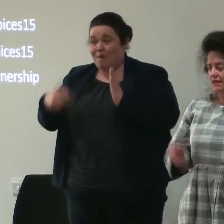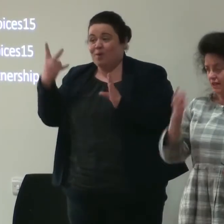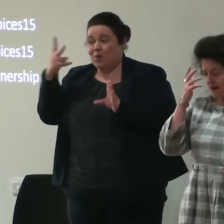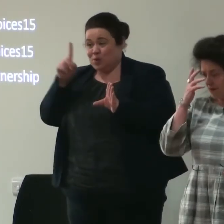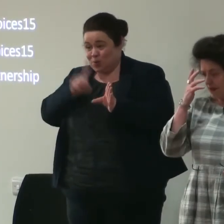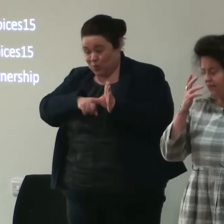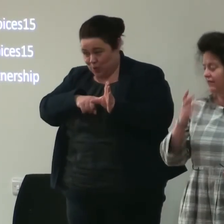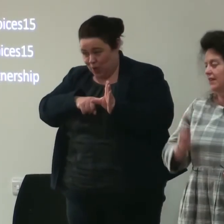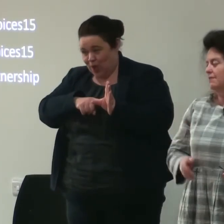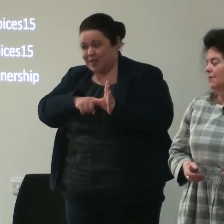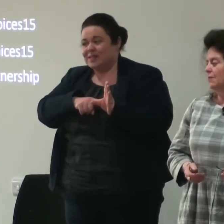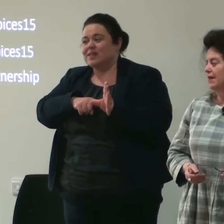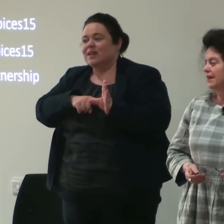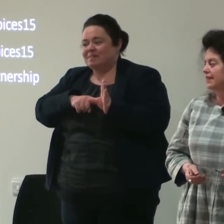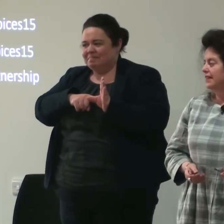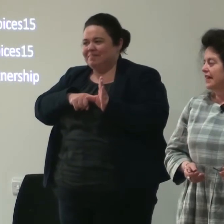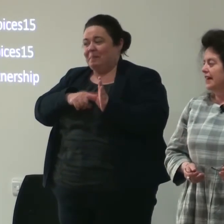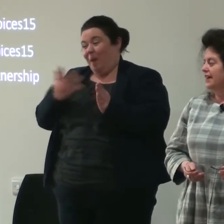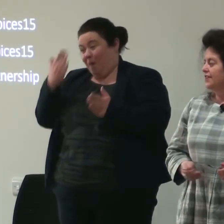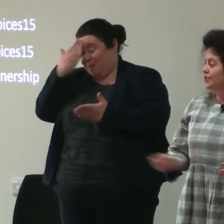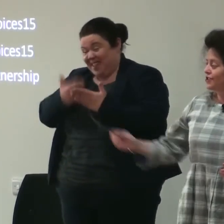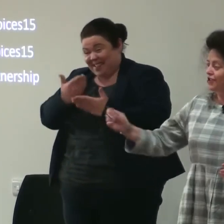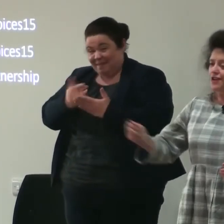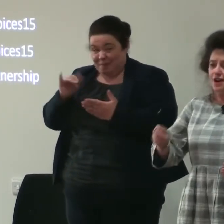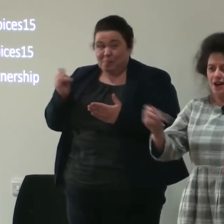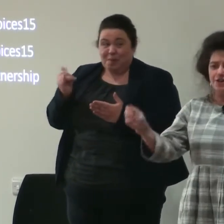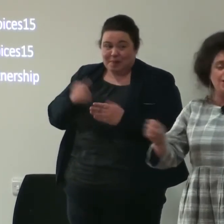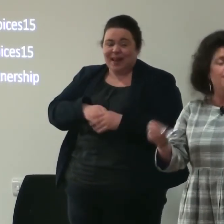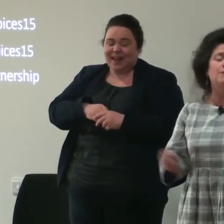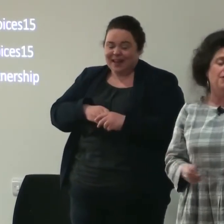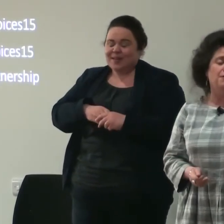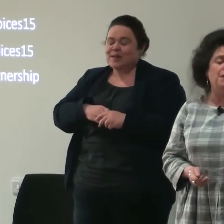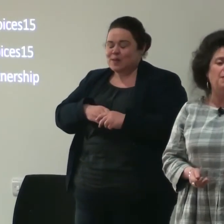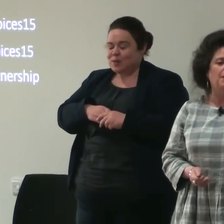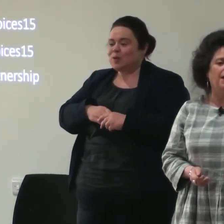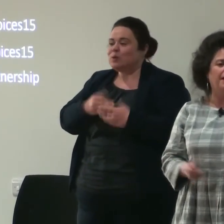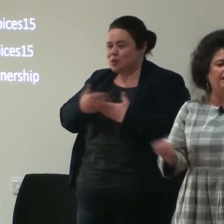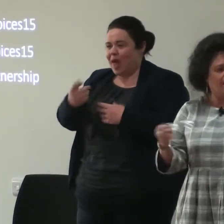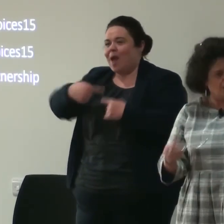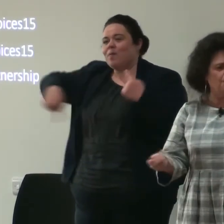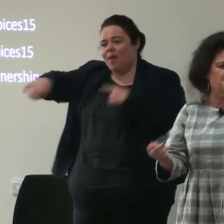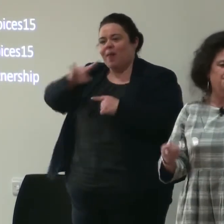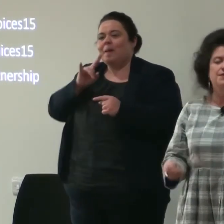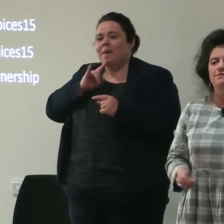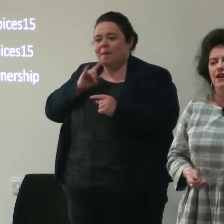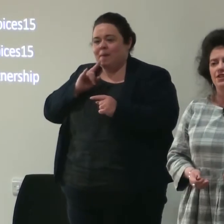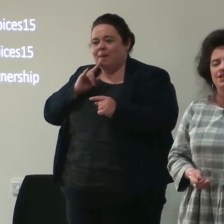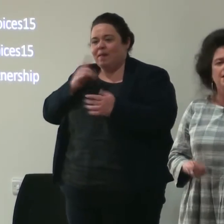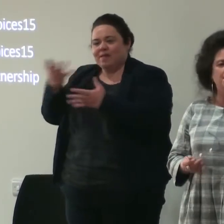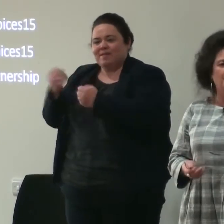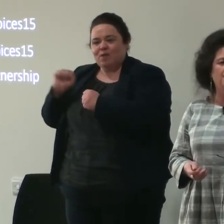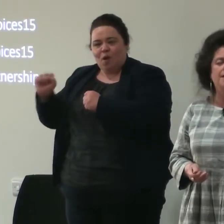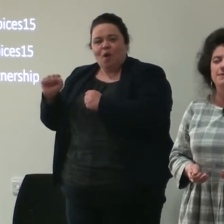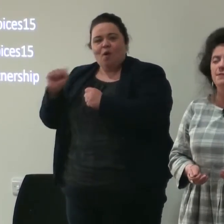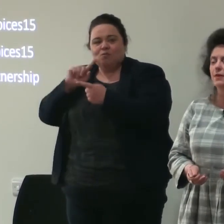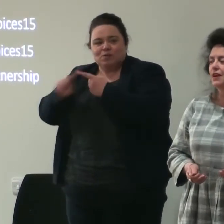slightly obsessively probably uh to share it with other people and get your responses and reactions